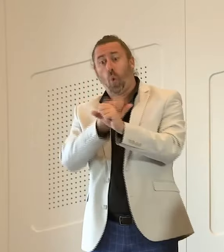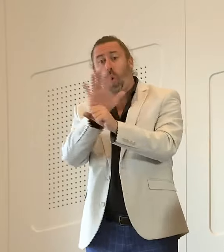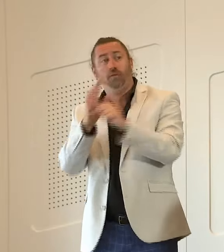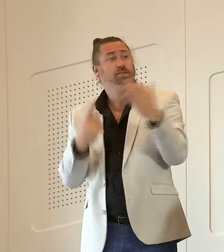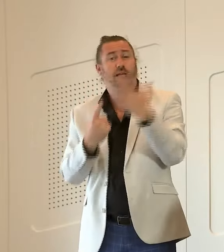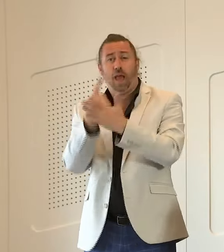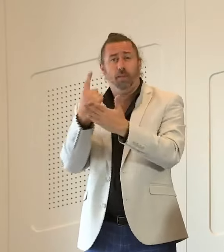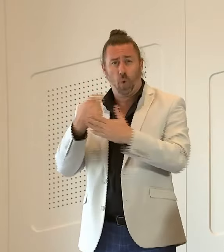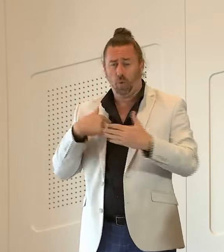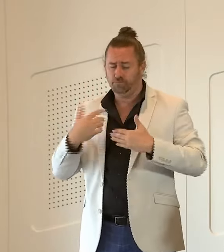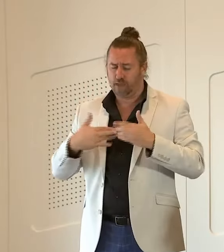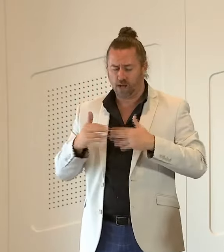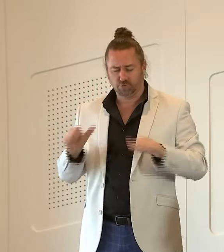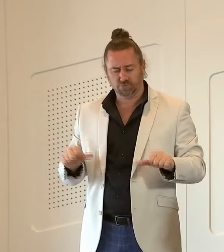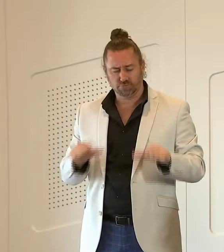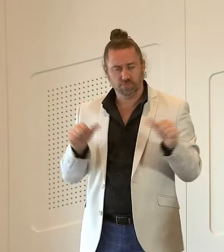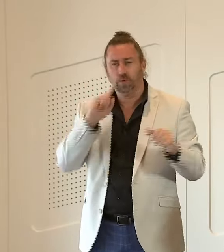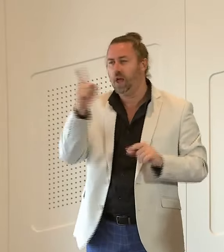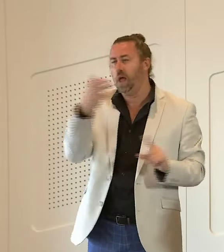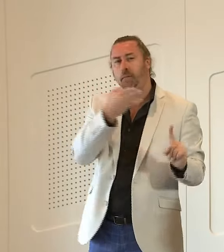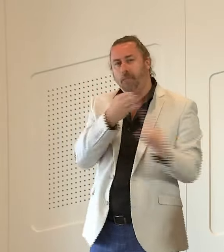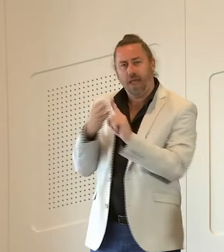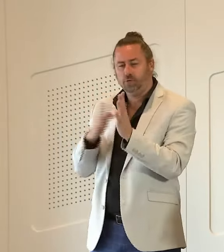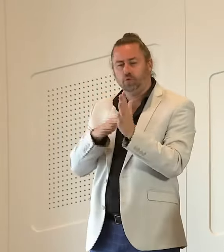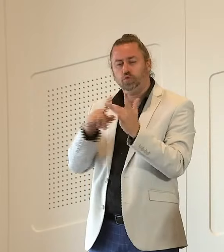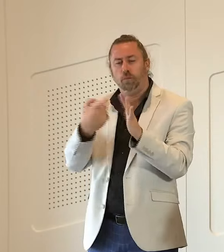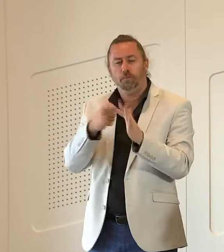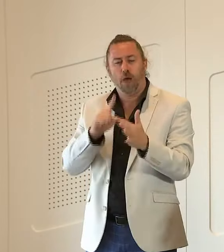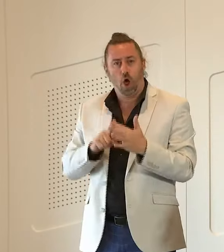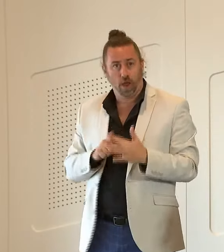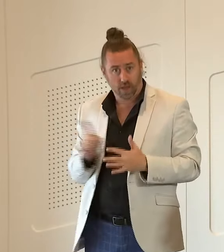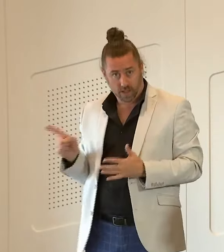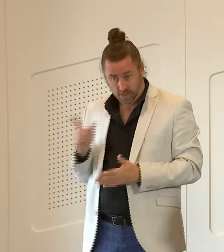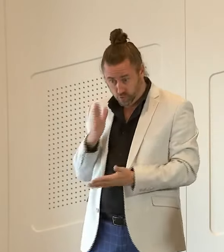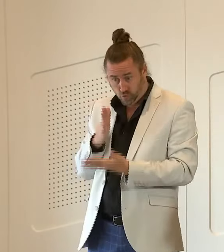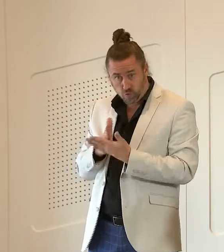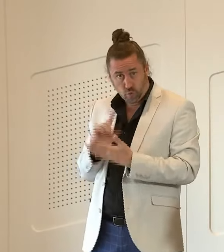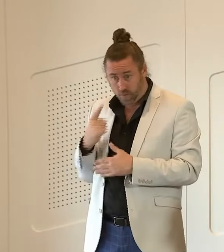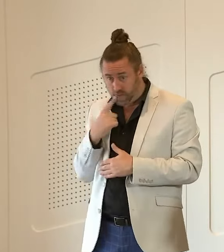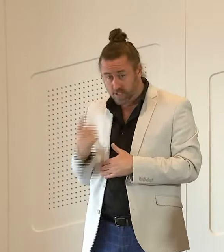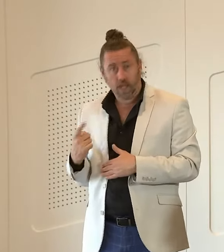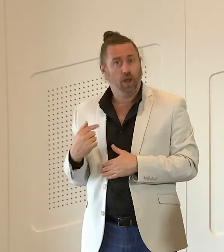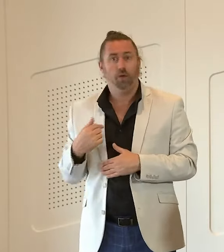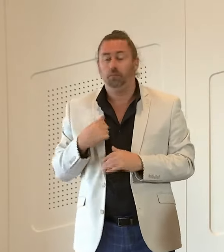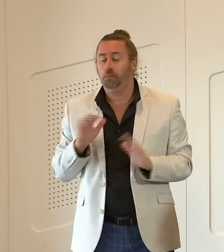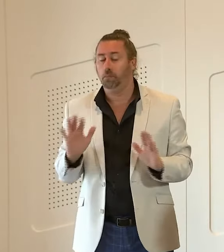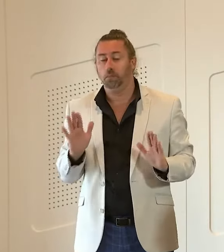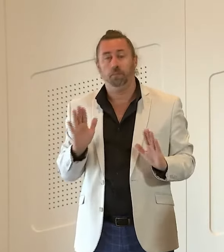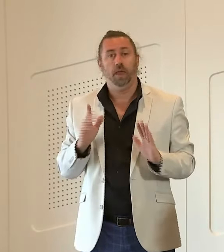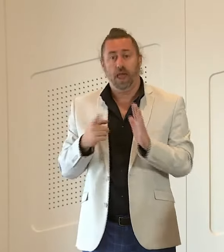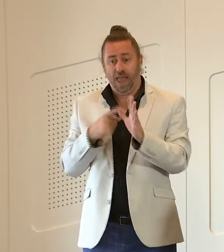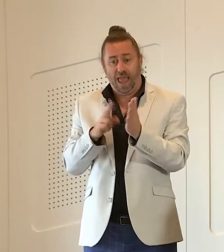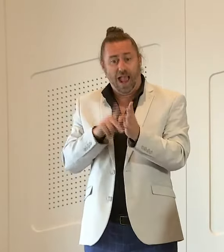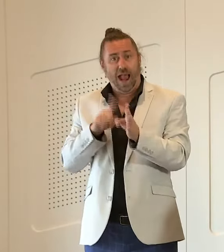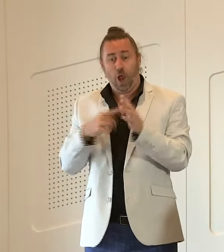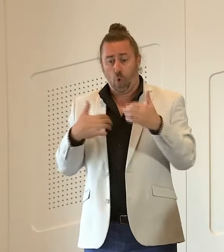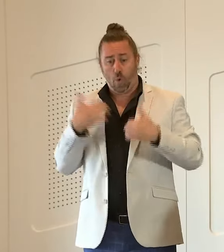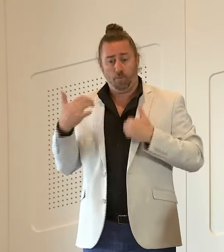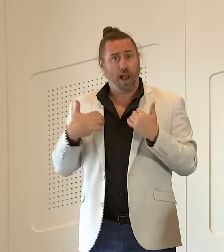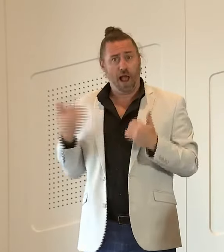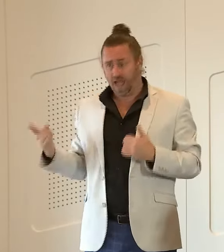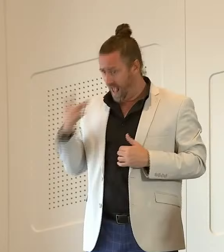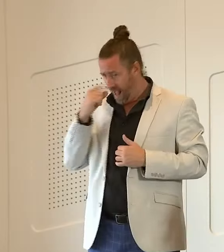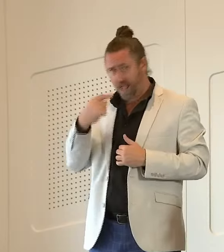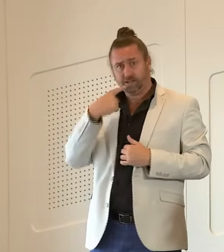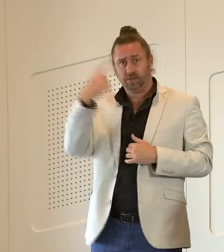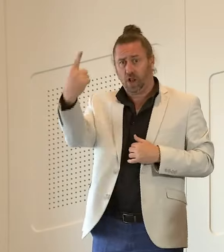managing of a pandemic is there any truth to what he's saying do you think i encourage anyone who has any issues to come forward but